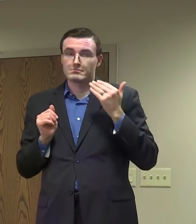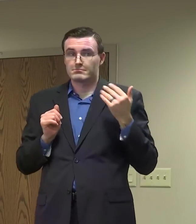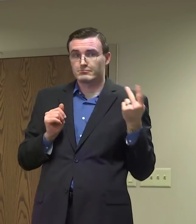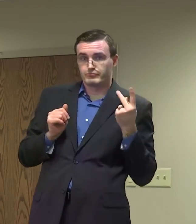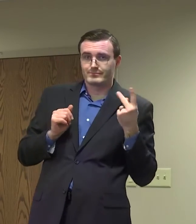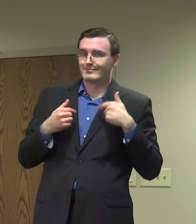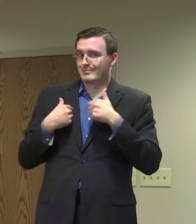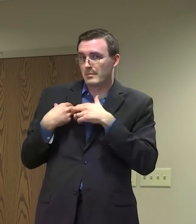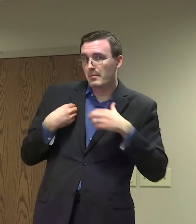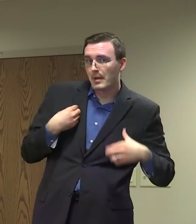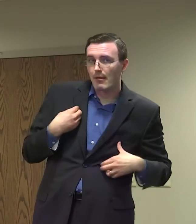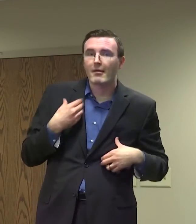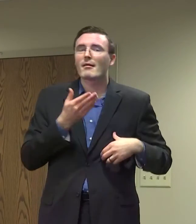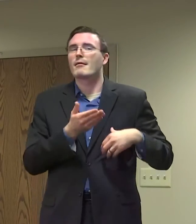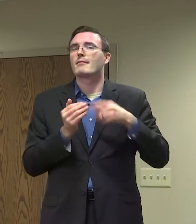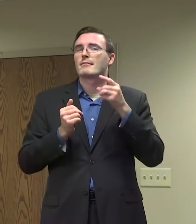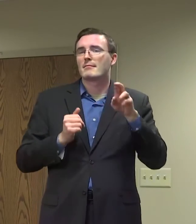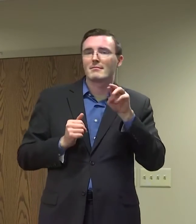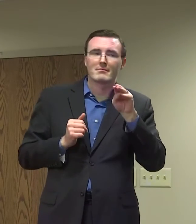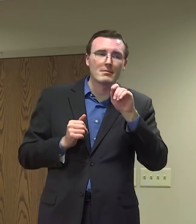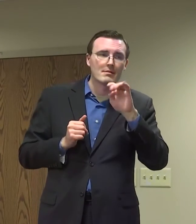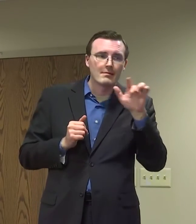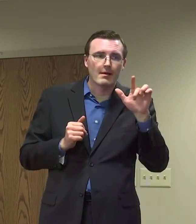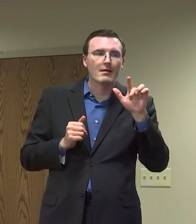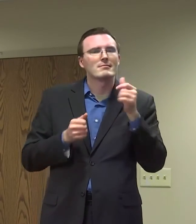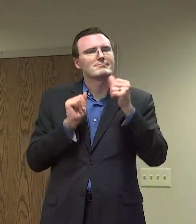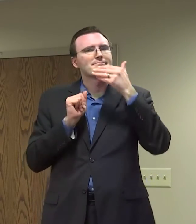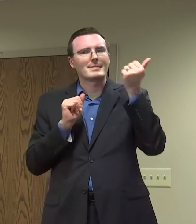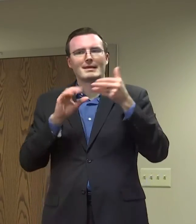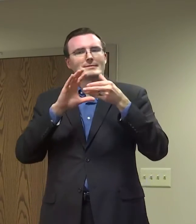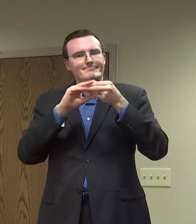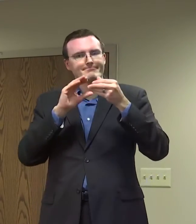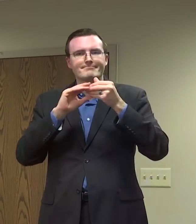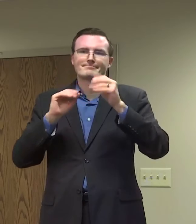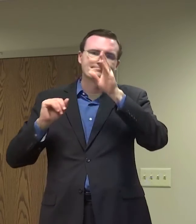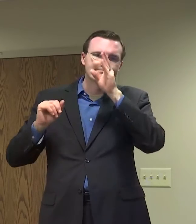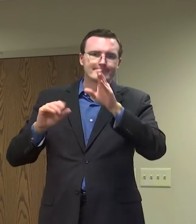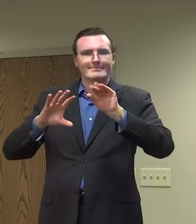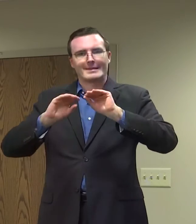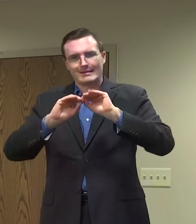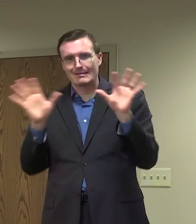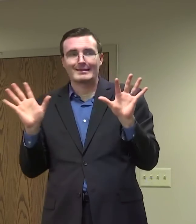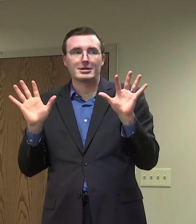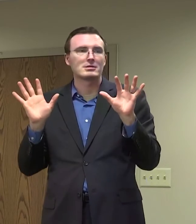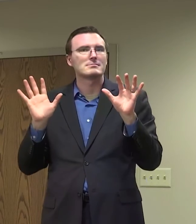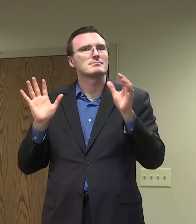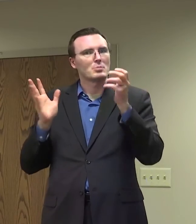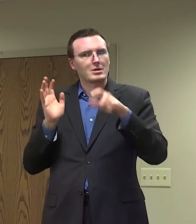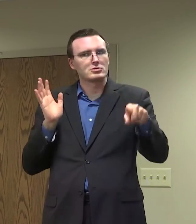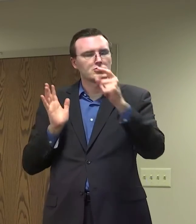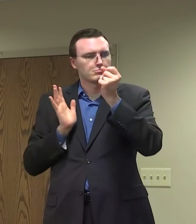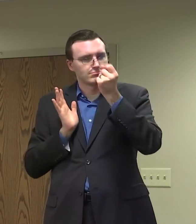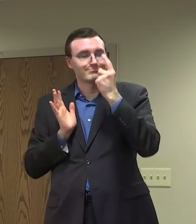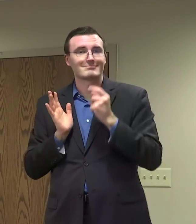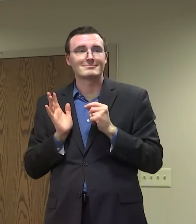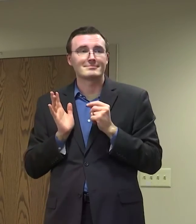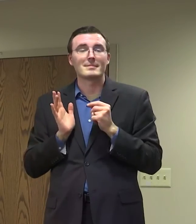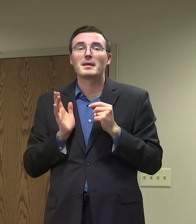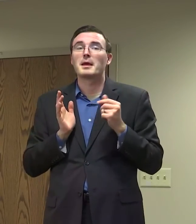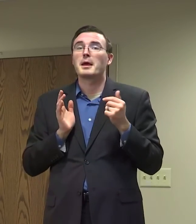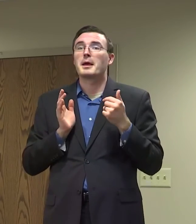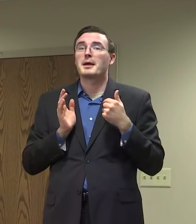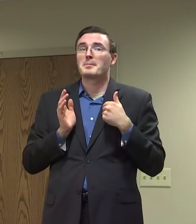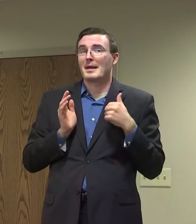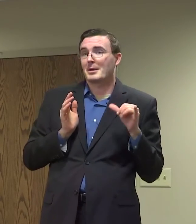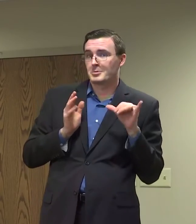and we're going to continue to do that. And in that same sense, I want to say I too am very excited that we